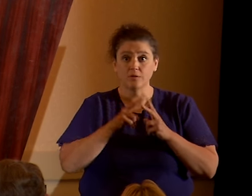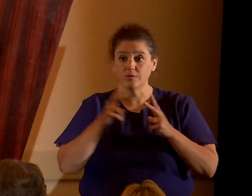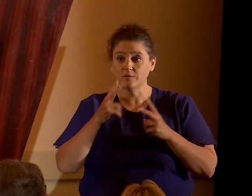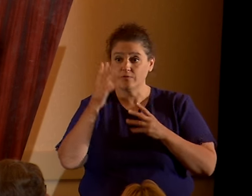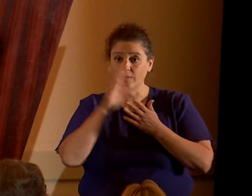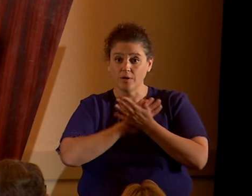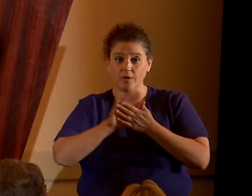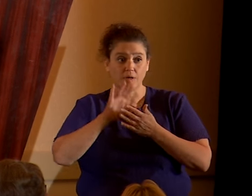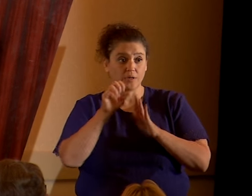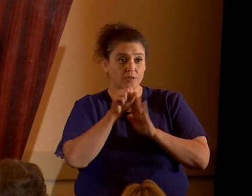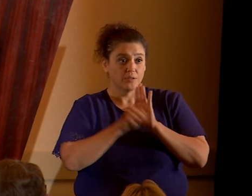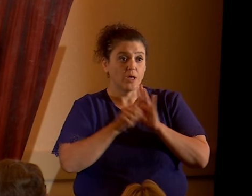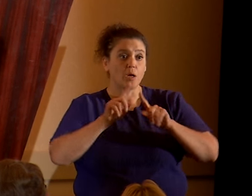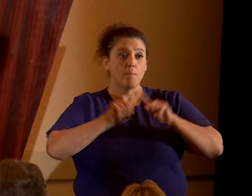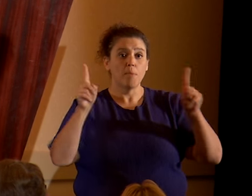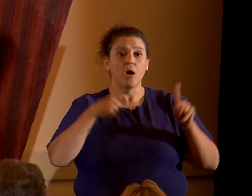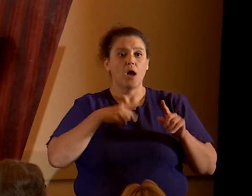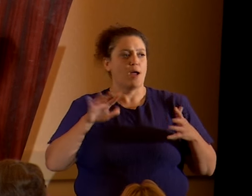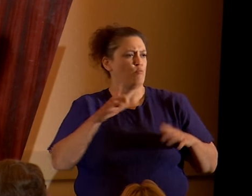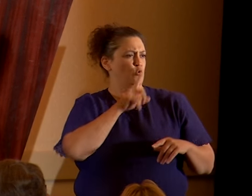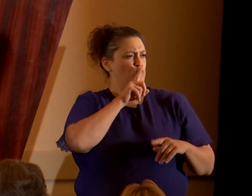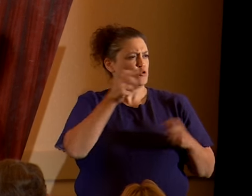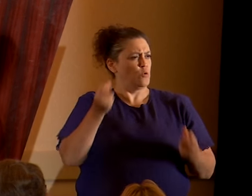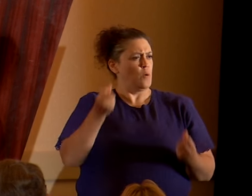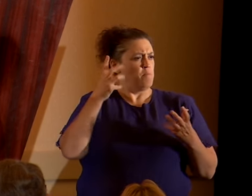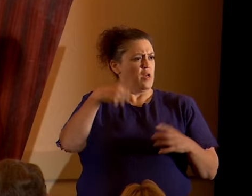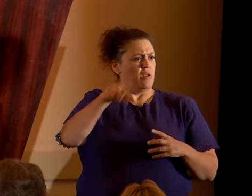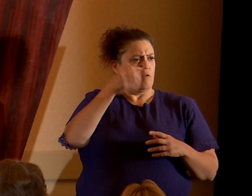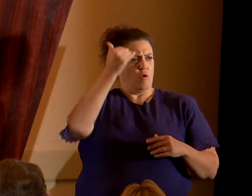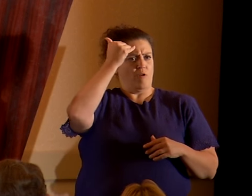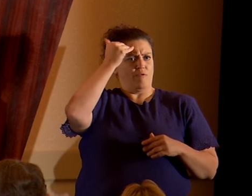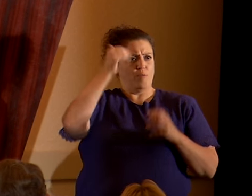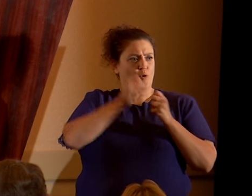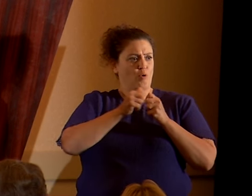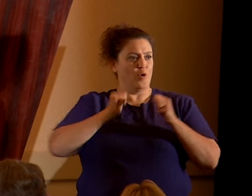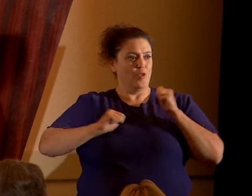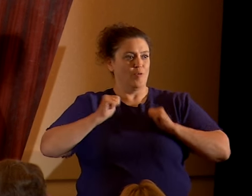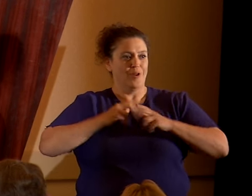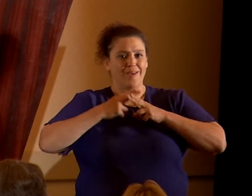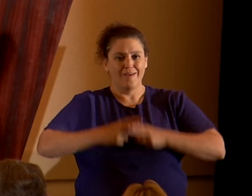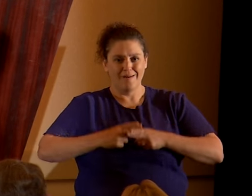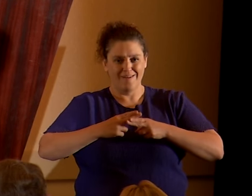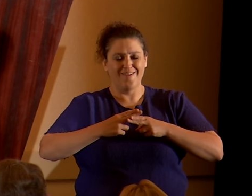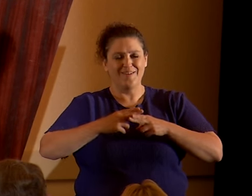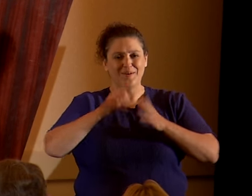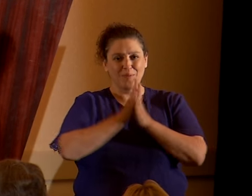state. I'm pretty sure many of you are familiar with the play called The Book of Mormon.